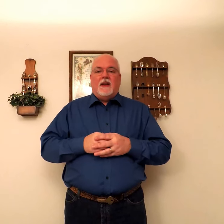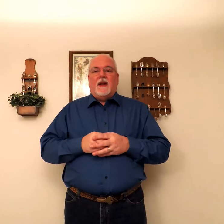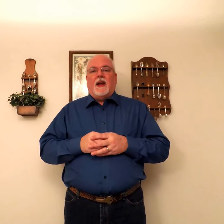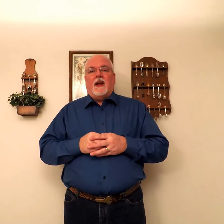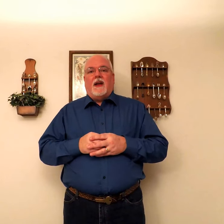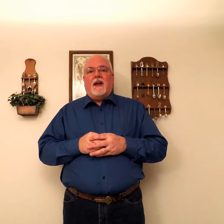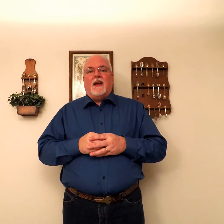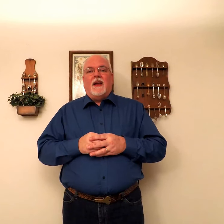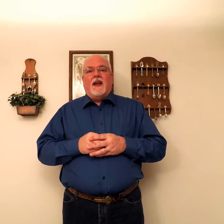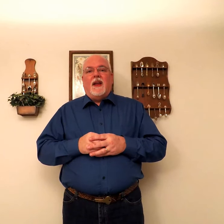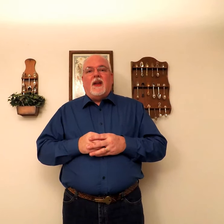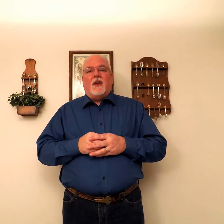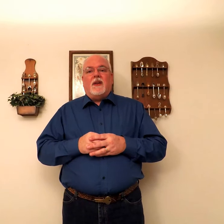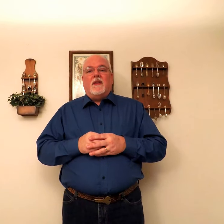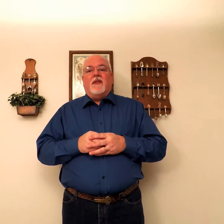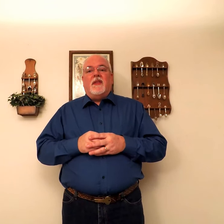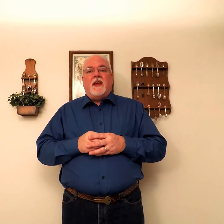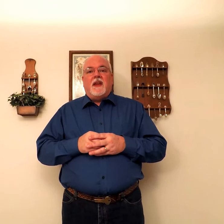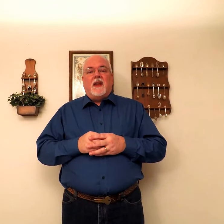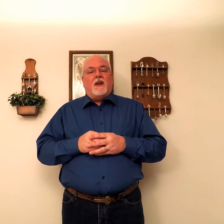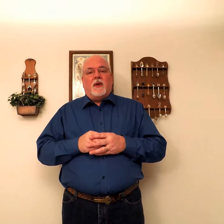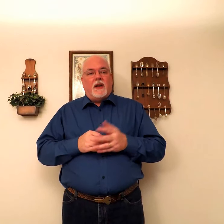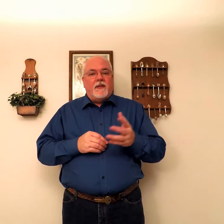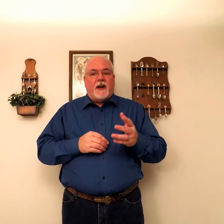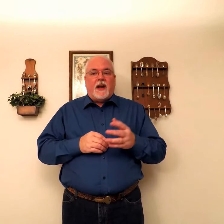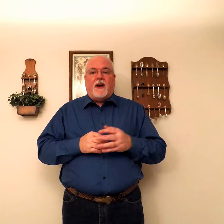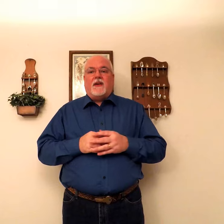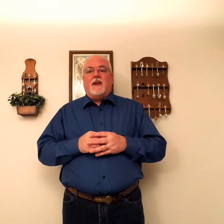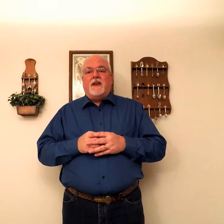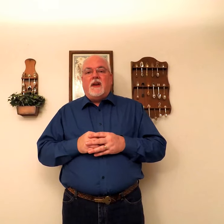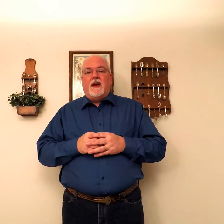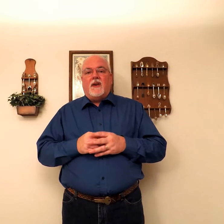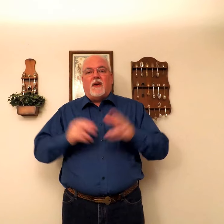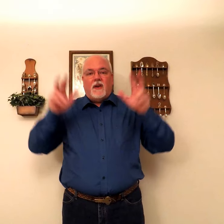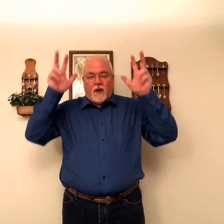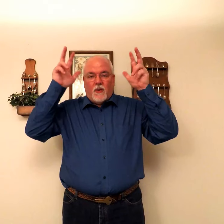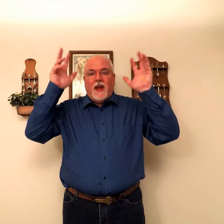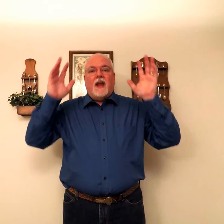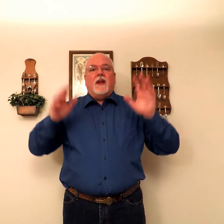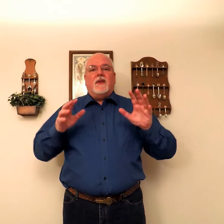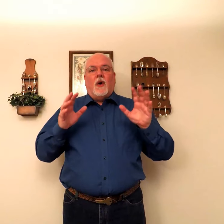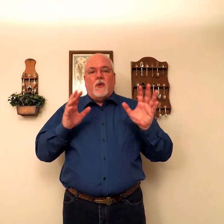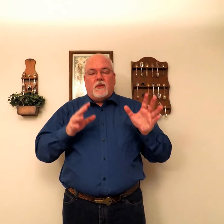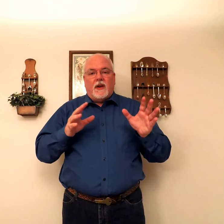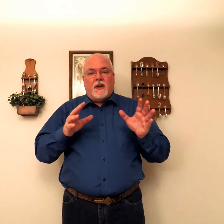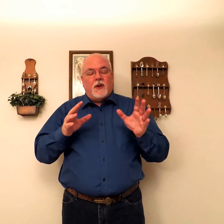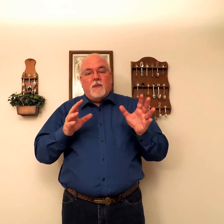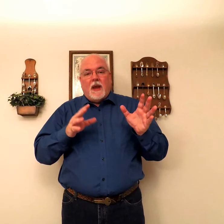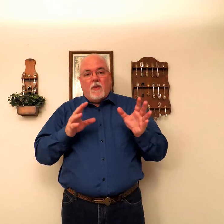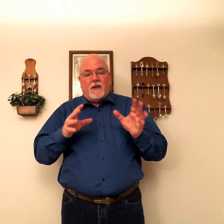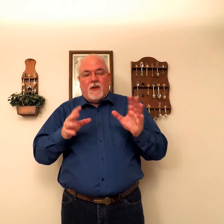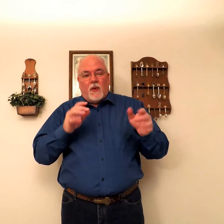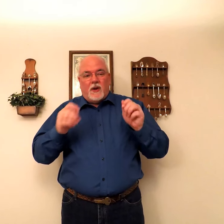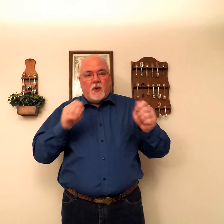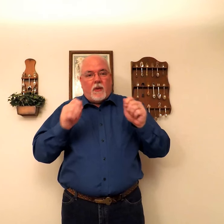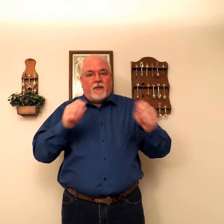the, or leave it out, deer, you know, don't, you may want to do that with